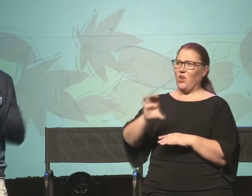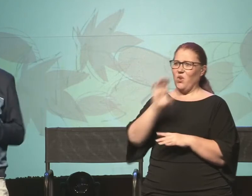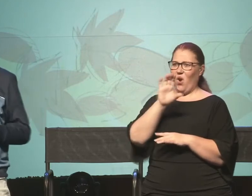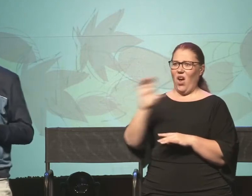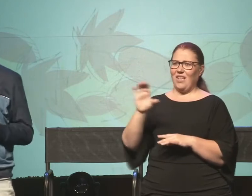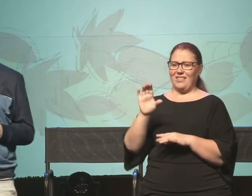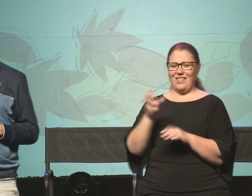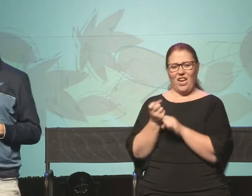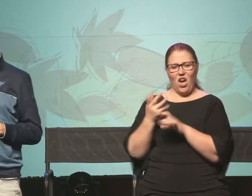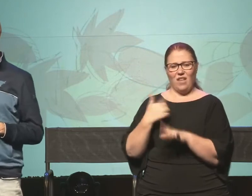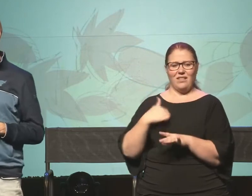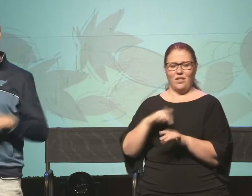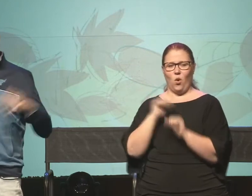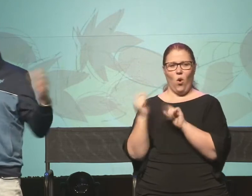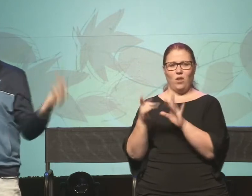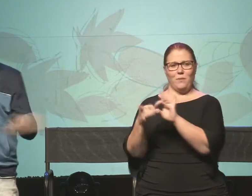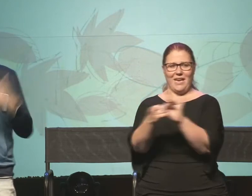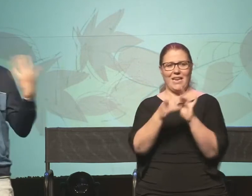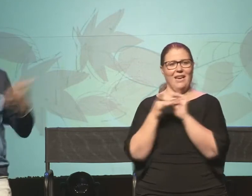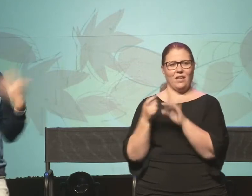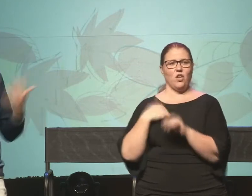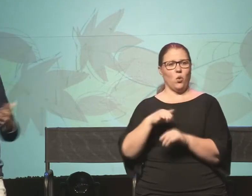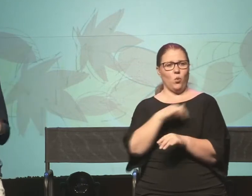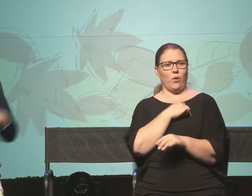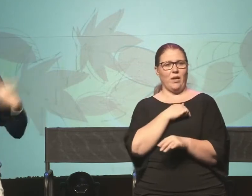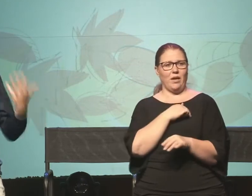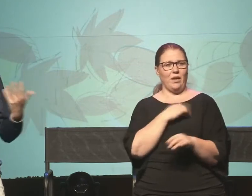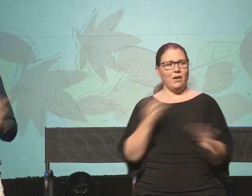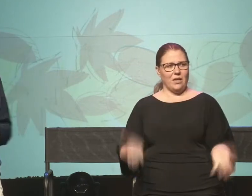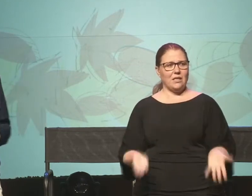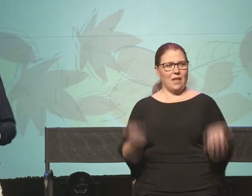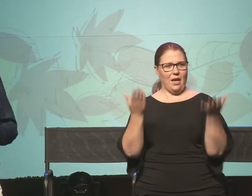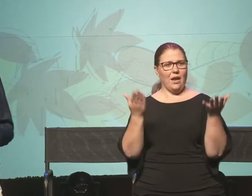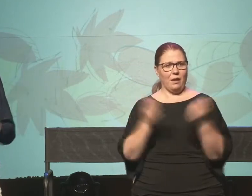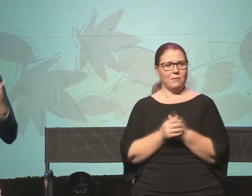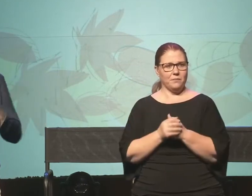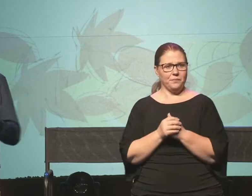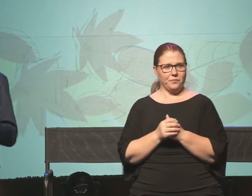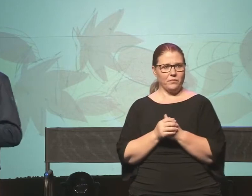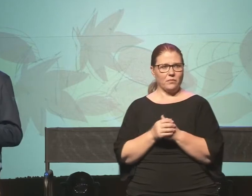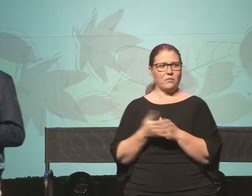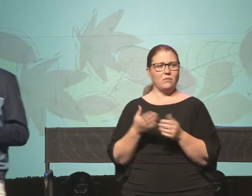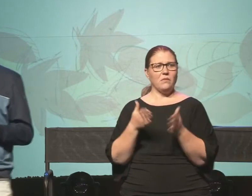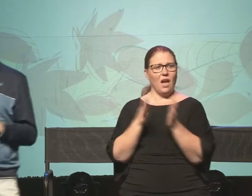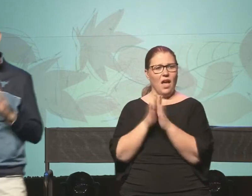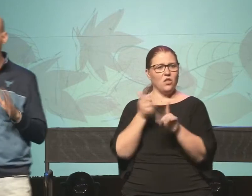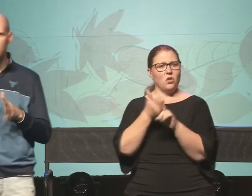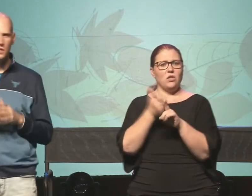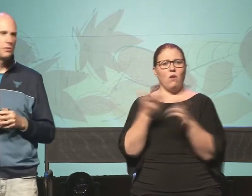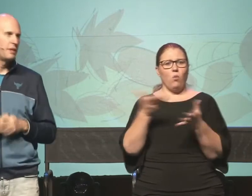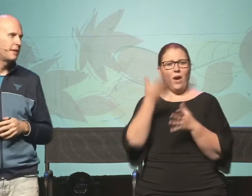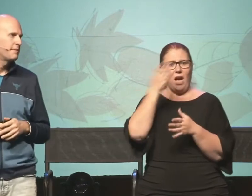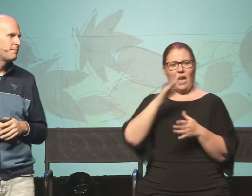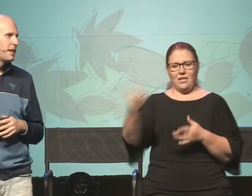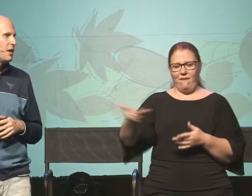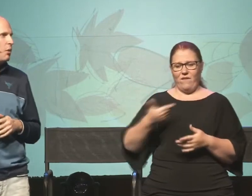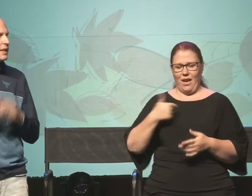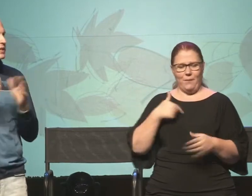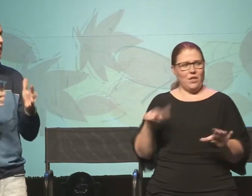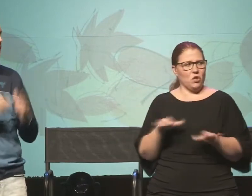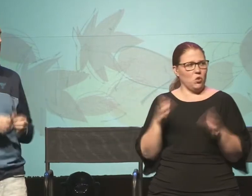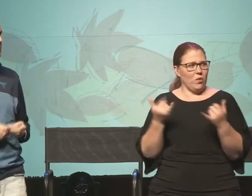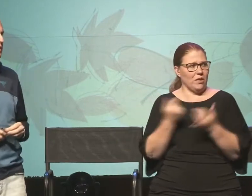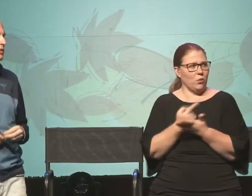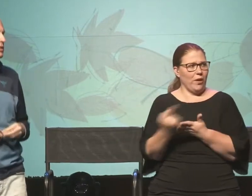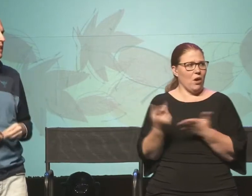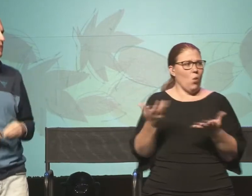invite you to stand up. And as we receive communion, ask yourself this question, like, what is it that God's inviting me into this week? What